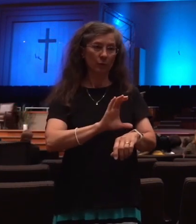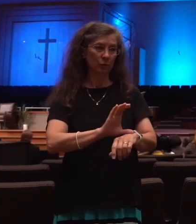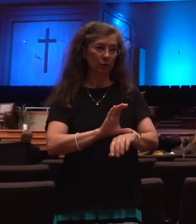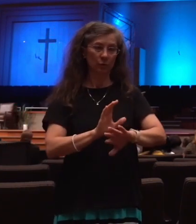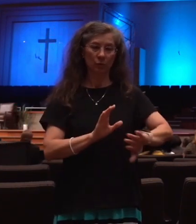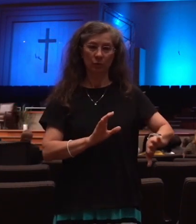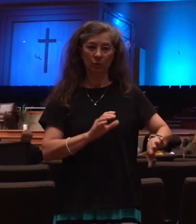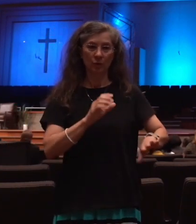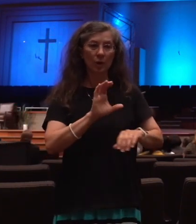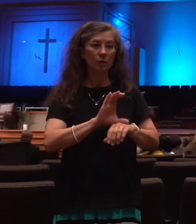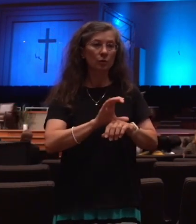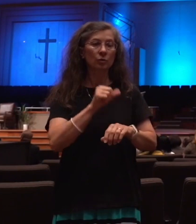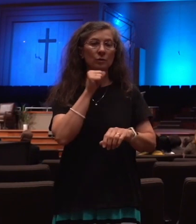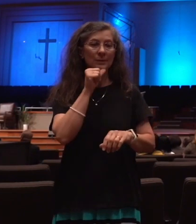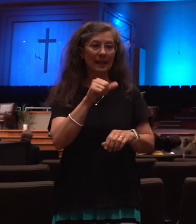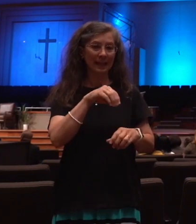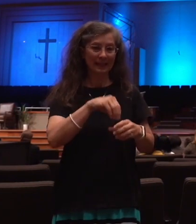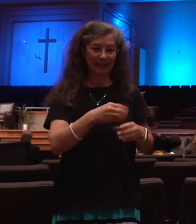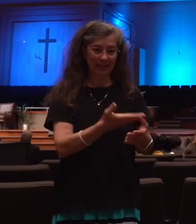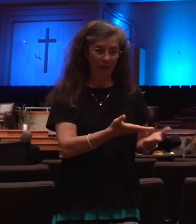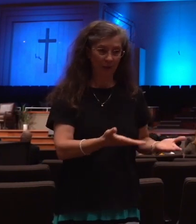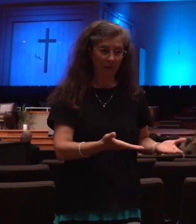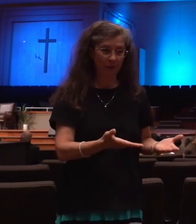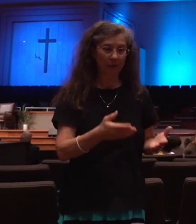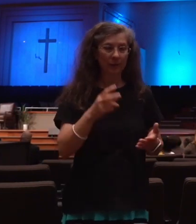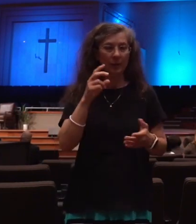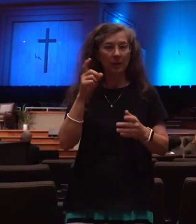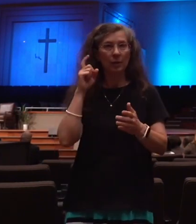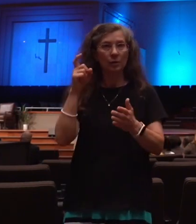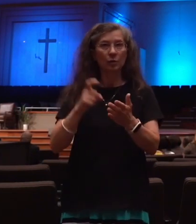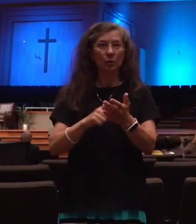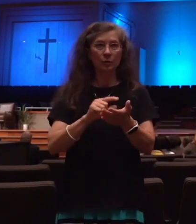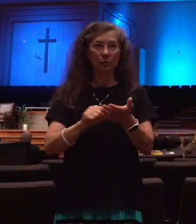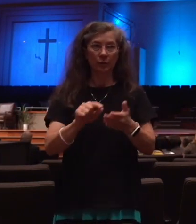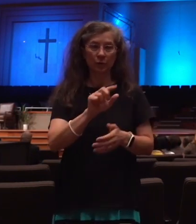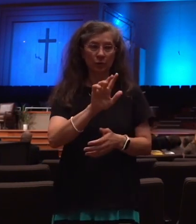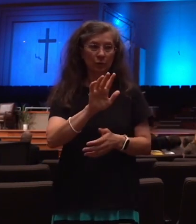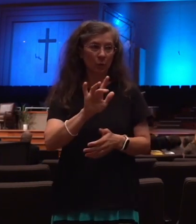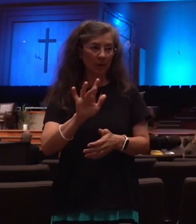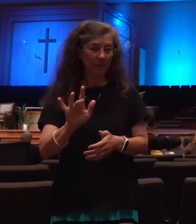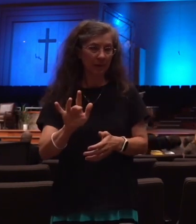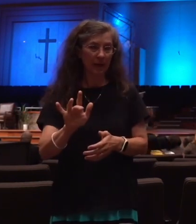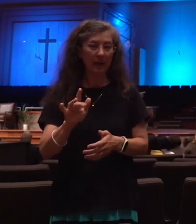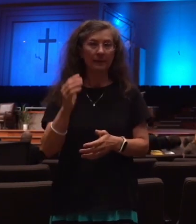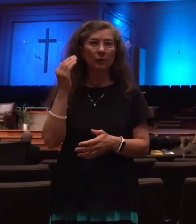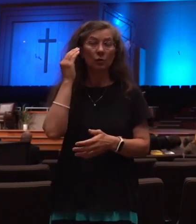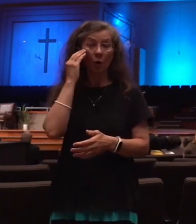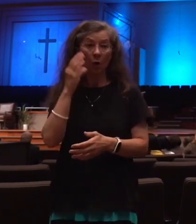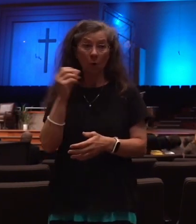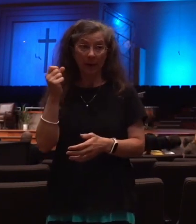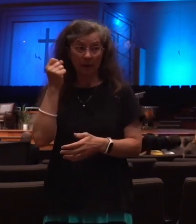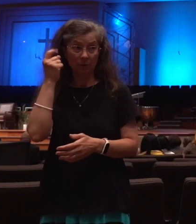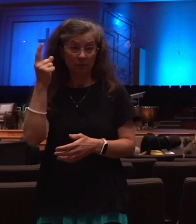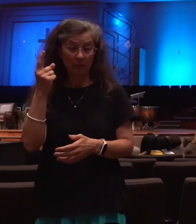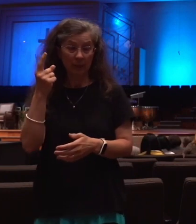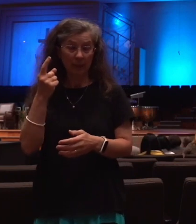okay? Look at verse 25, though. says, know therefore and understand that from the going forth of the